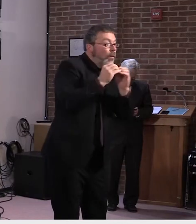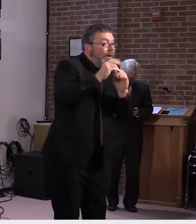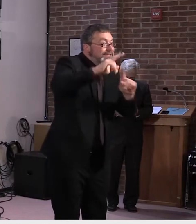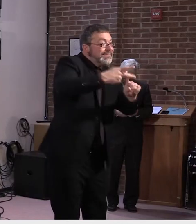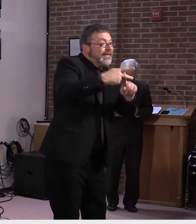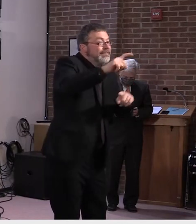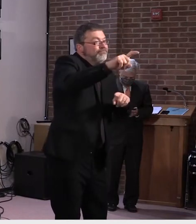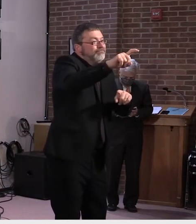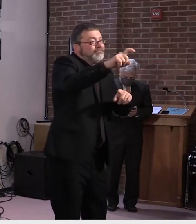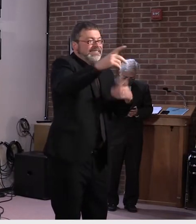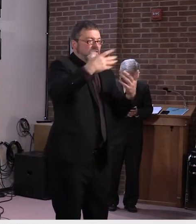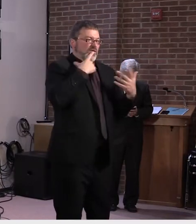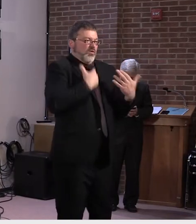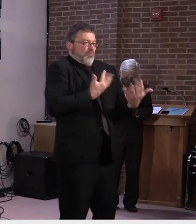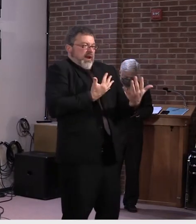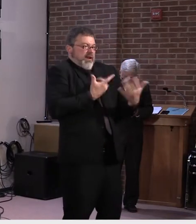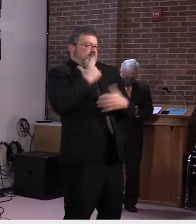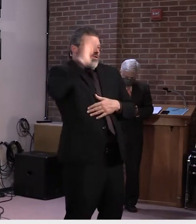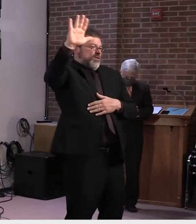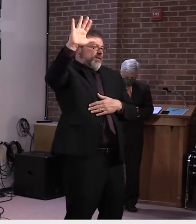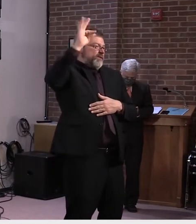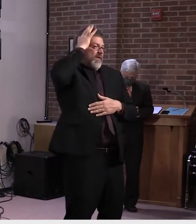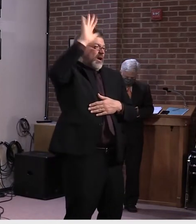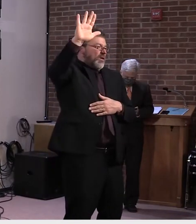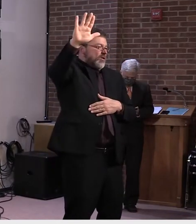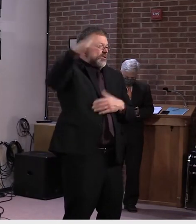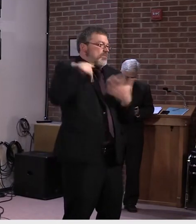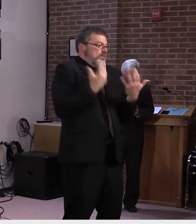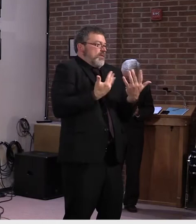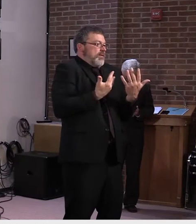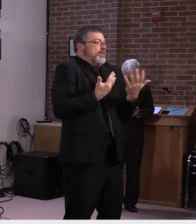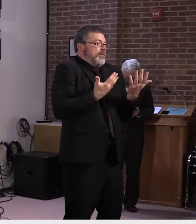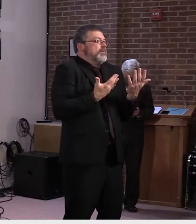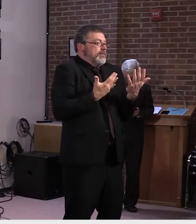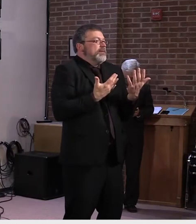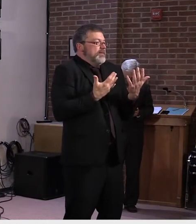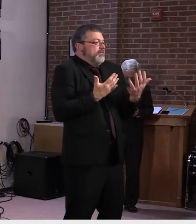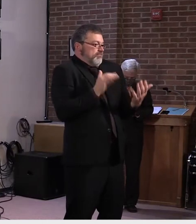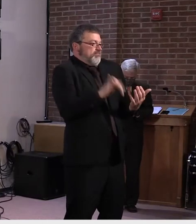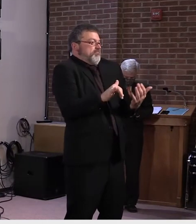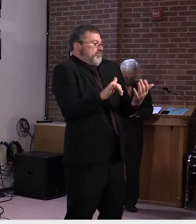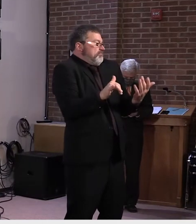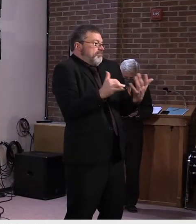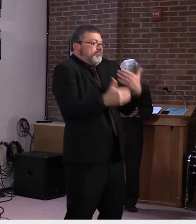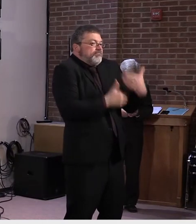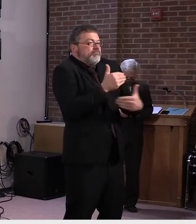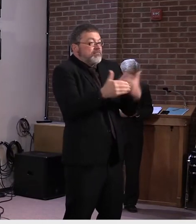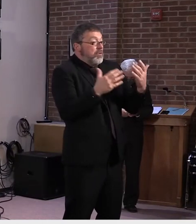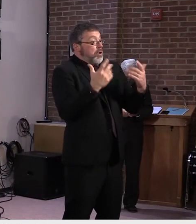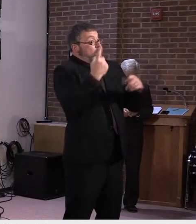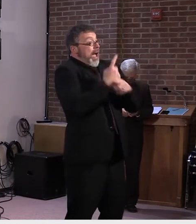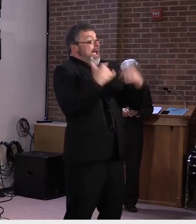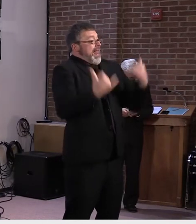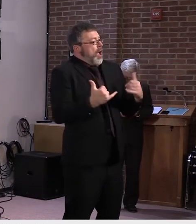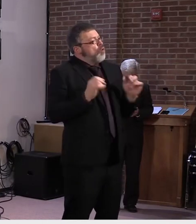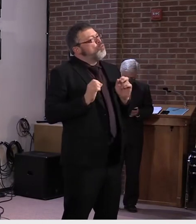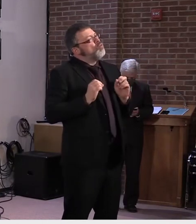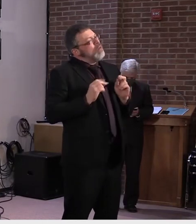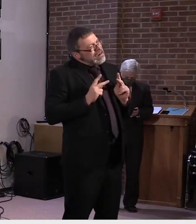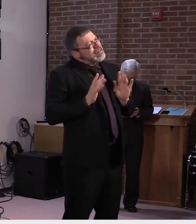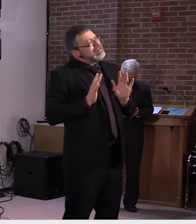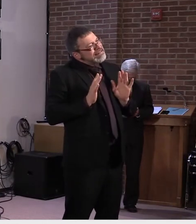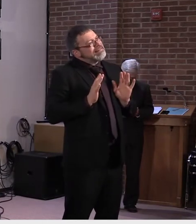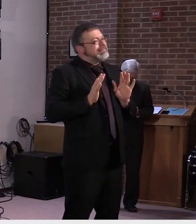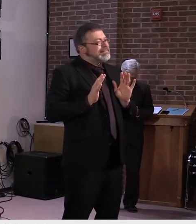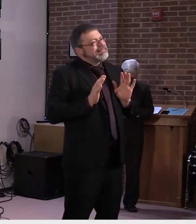in time. Um, but I think we have to wait and see. Uh, we're okay right now. Uh, it's nothing that we have to worry about today. Uh, but,